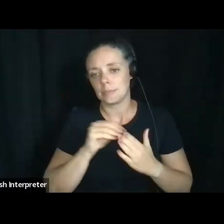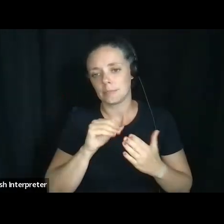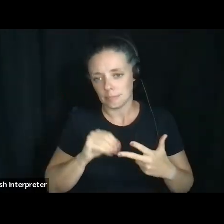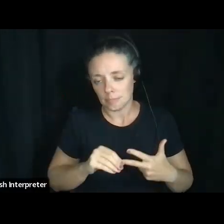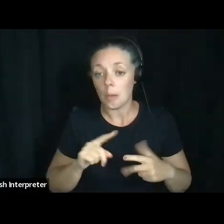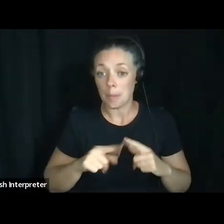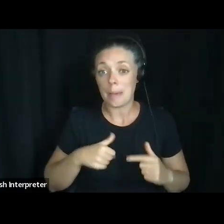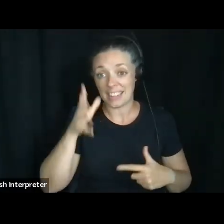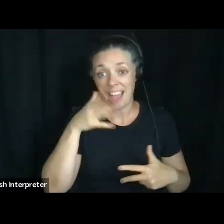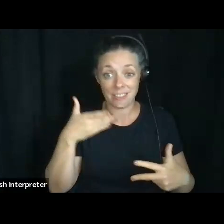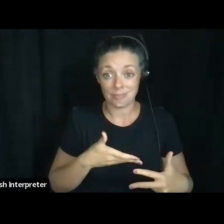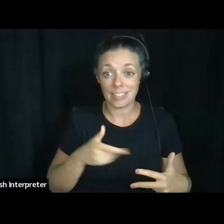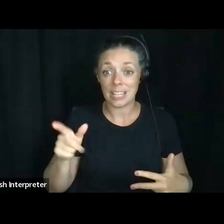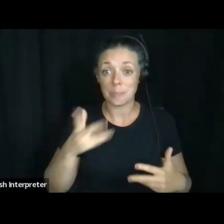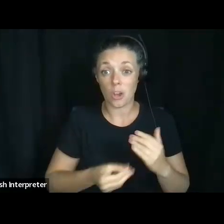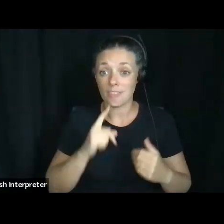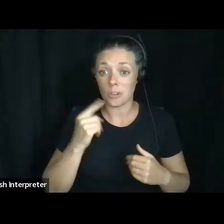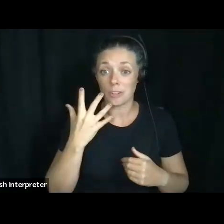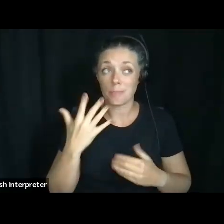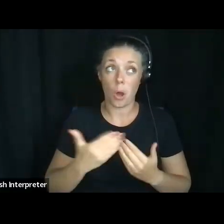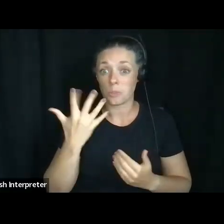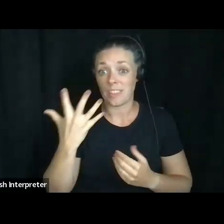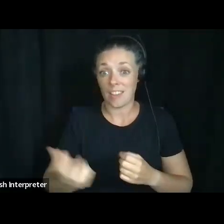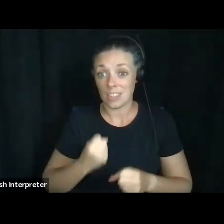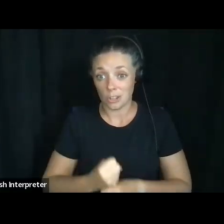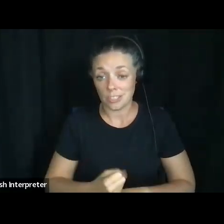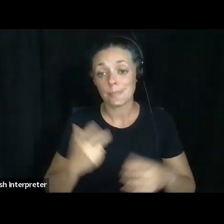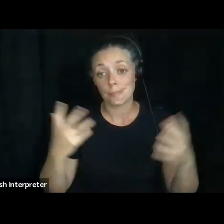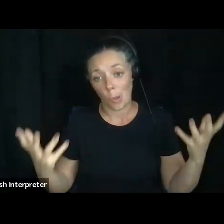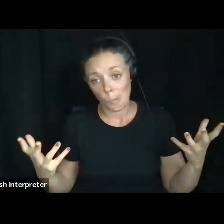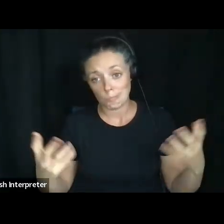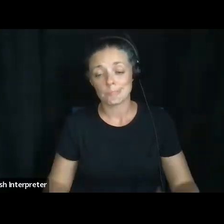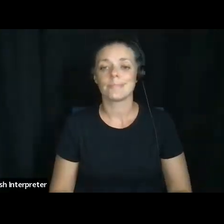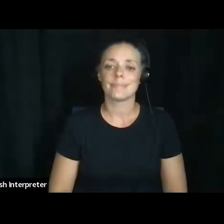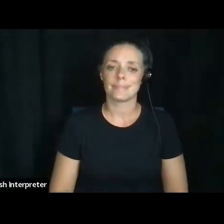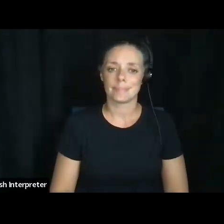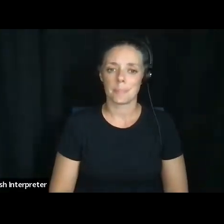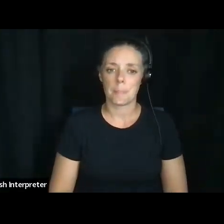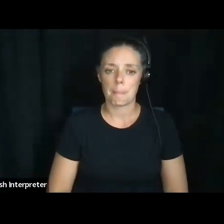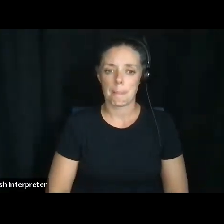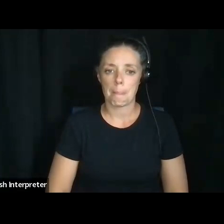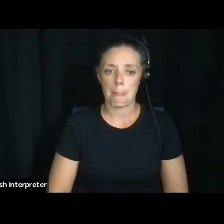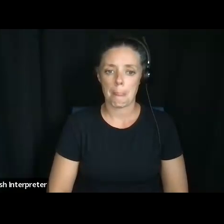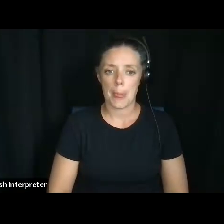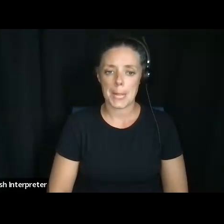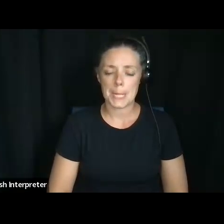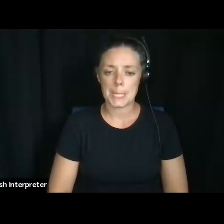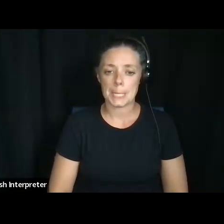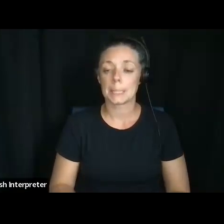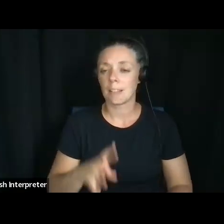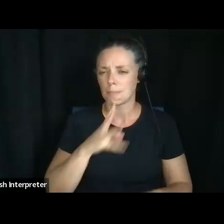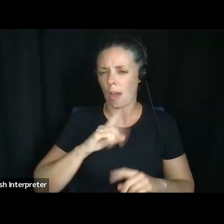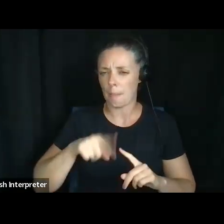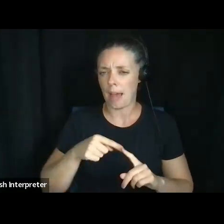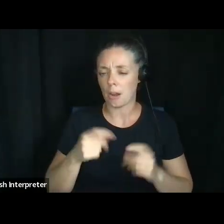and, and he's been gone for five years almost. So, um, speaking of multiple agents, um,